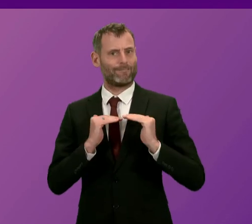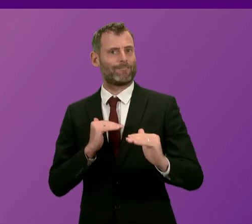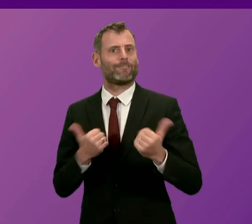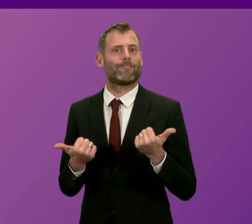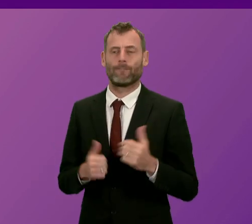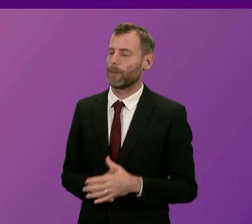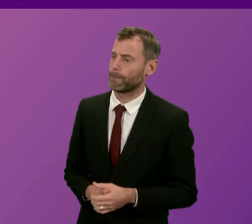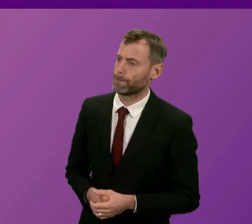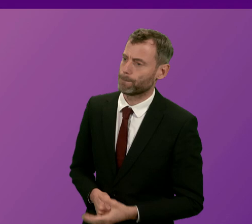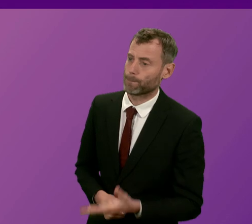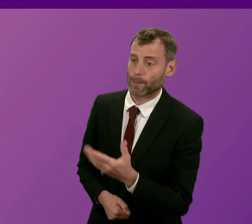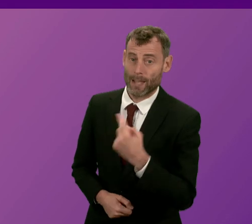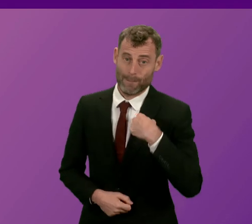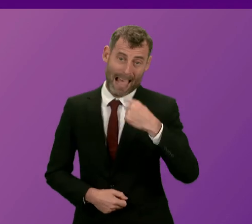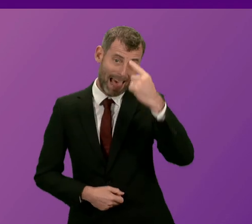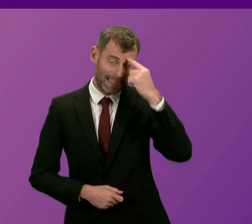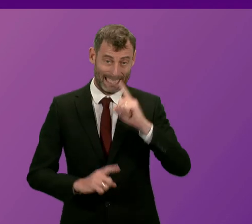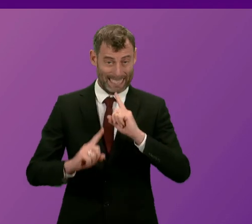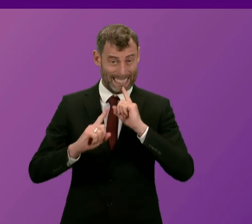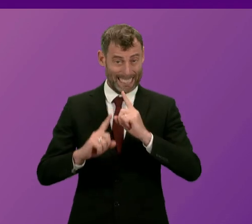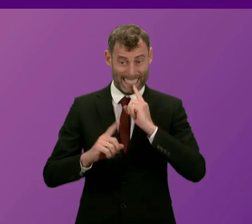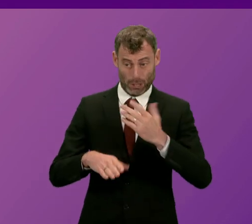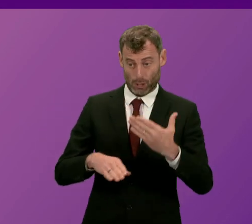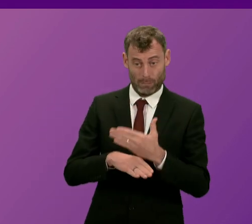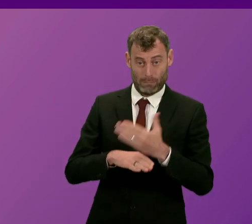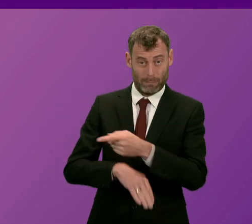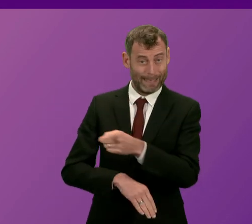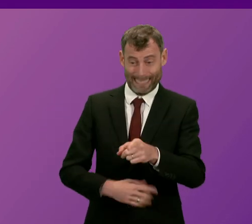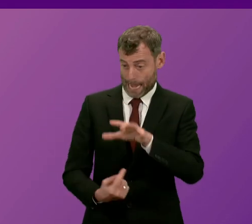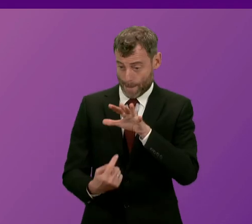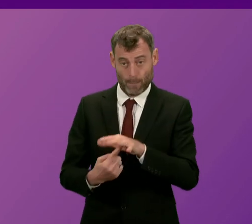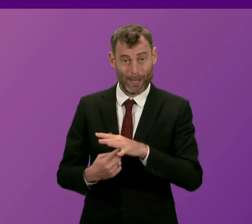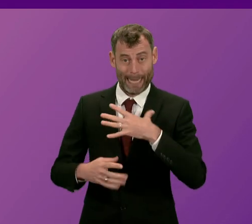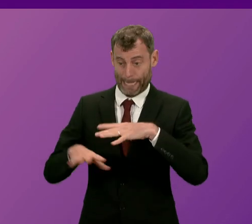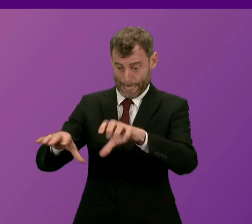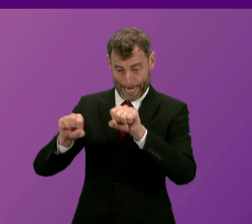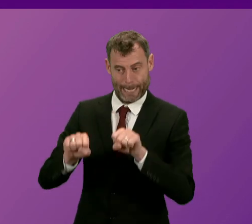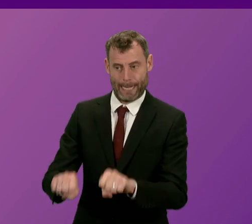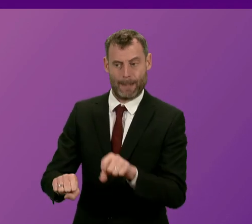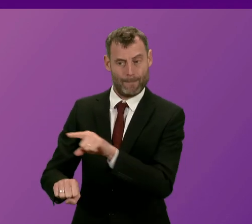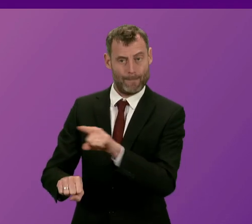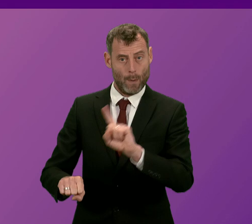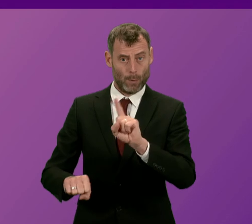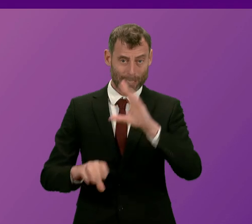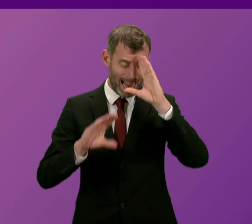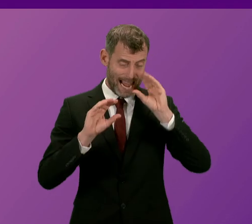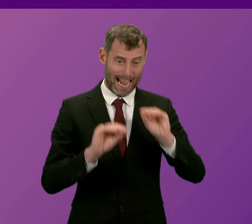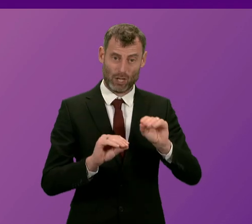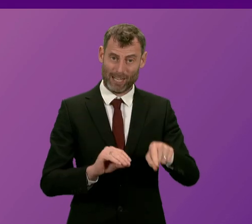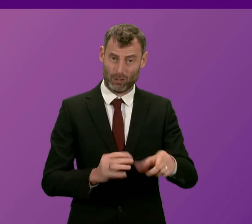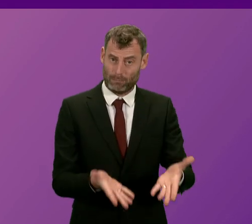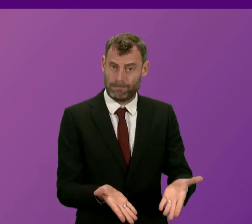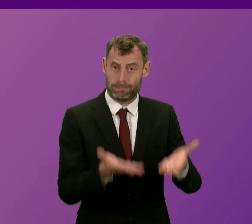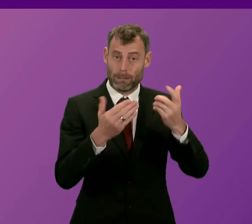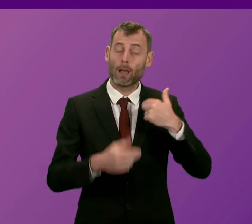think the teaching profession is fundamental to our education system in Scotland. I saw that first hand when I was in